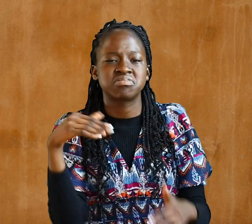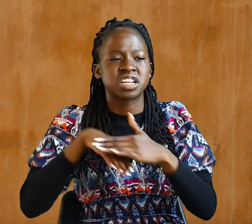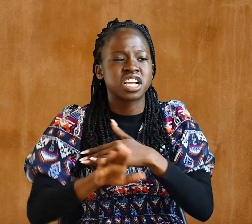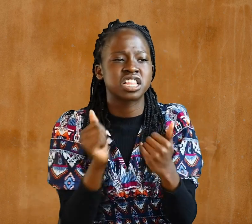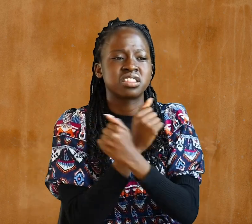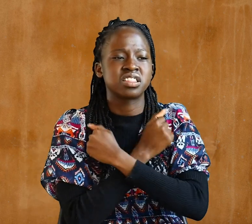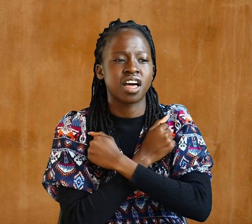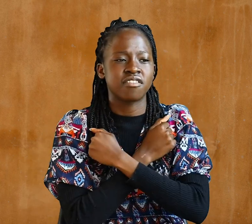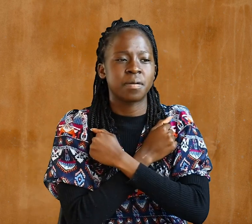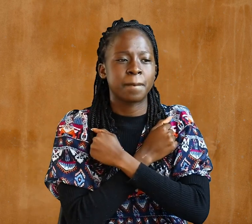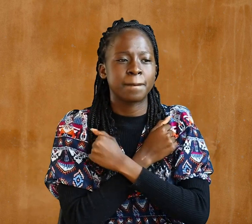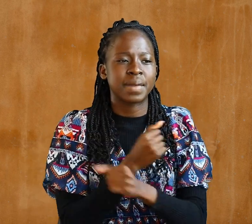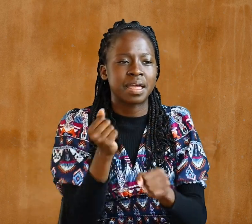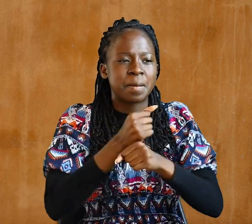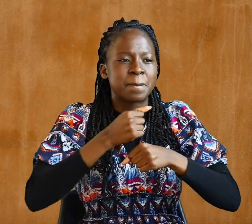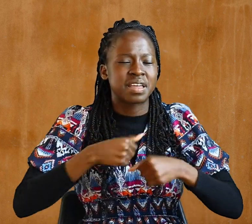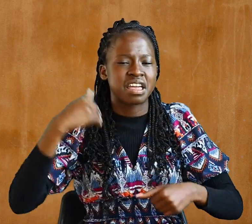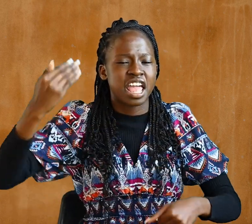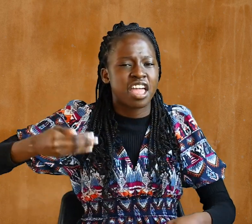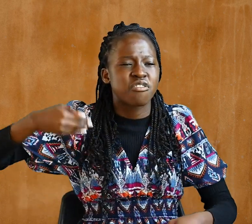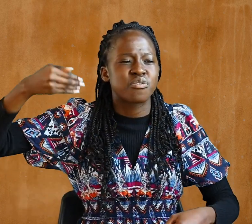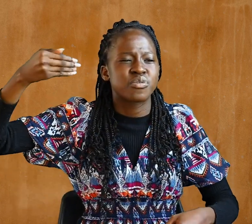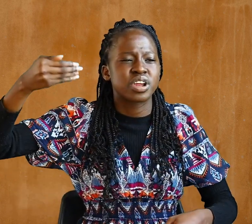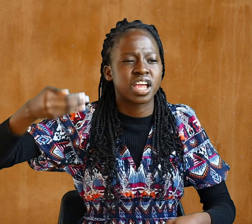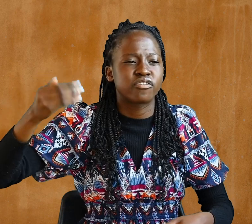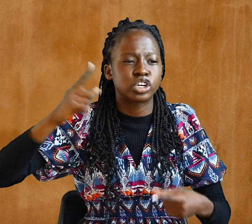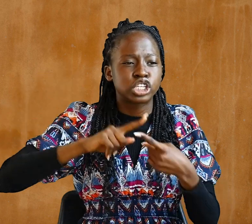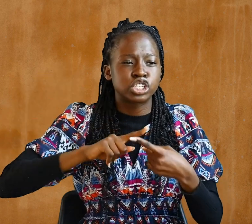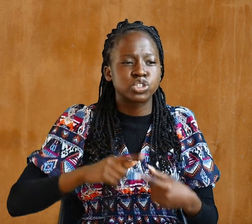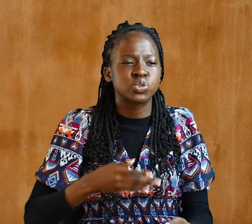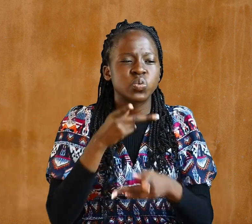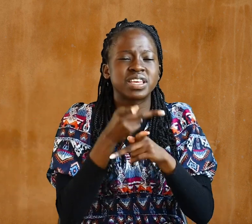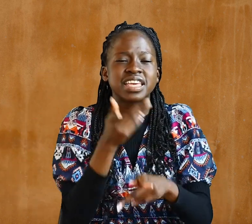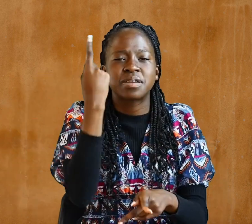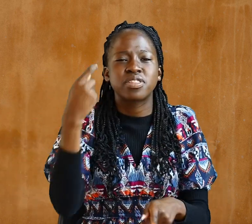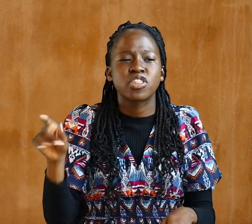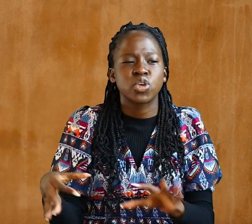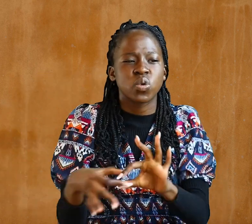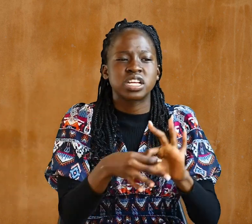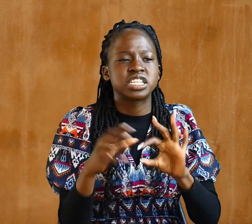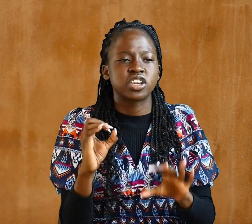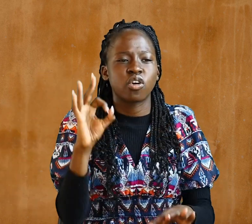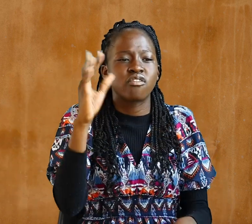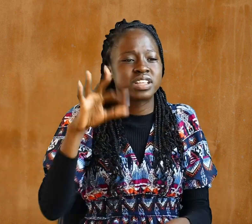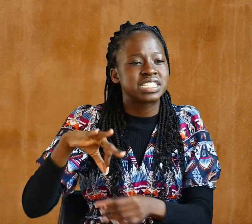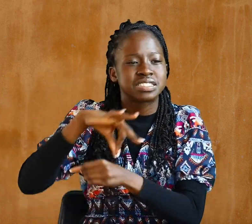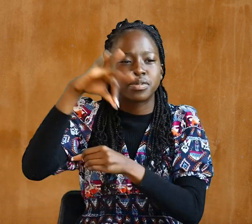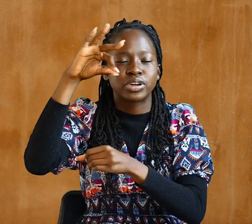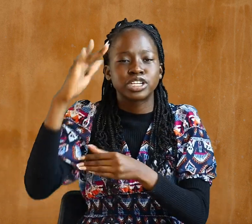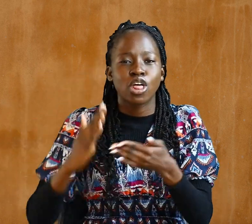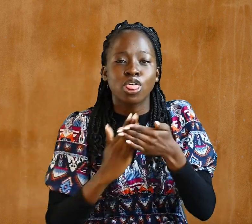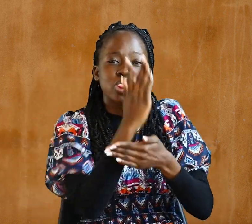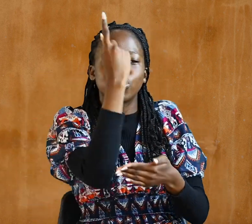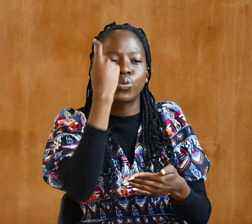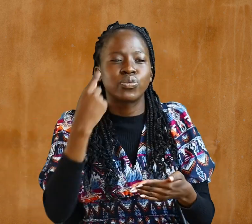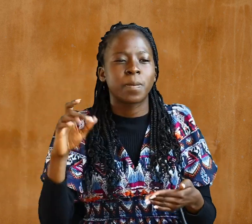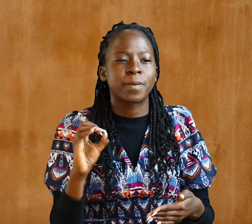love Make every effort to keep the unity of the Spirit through the